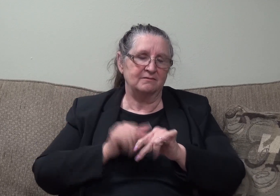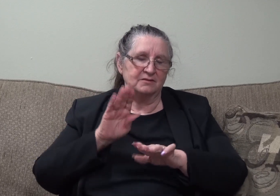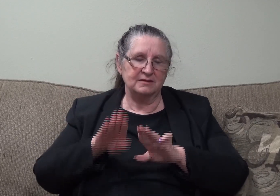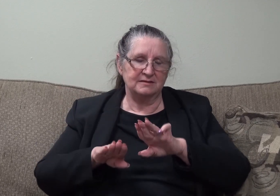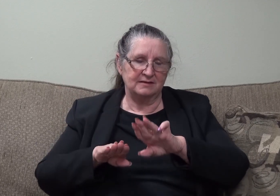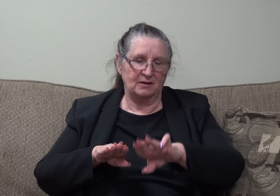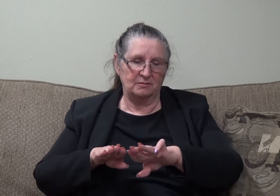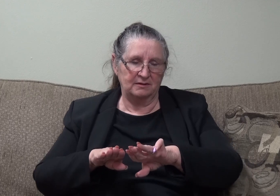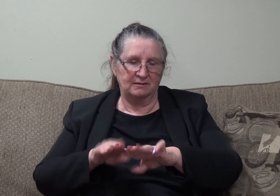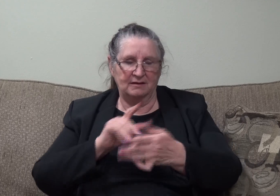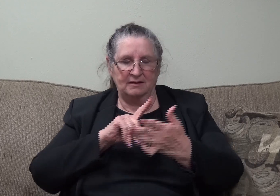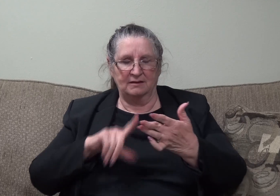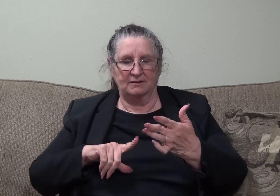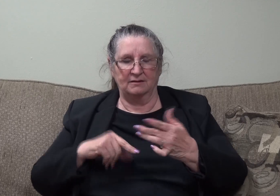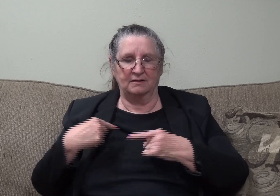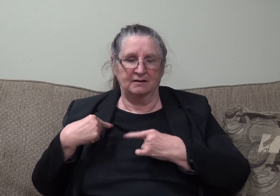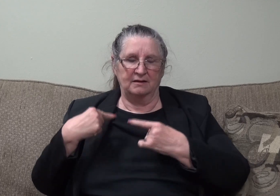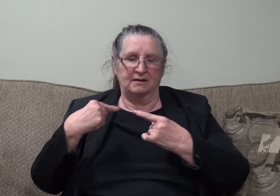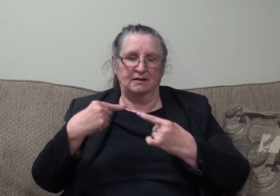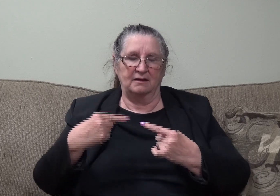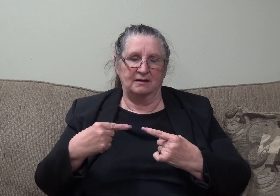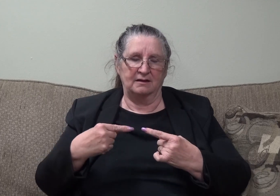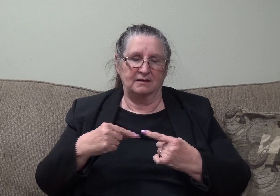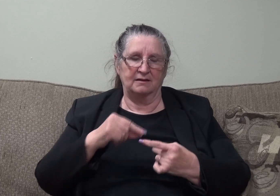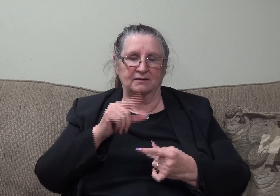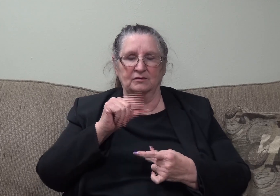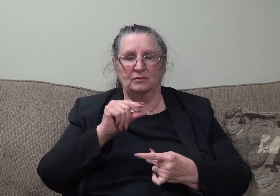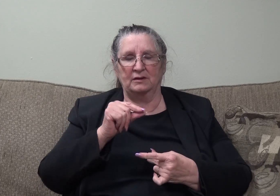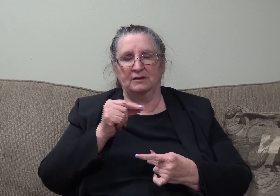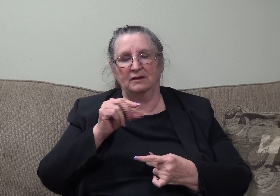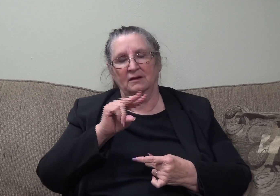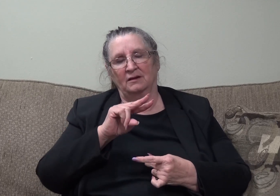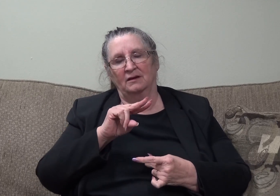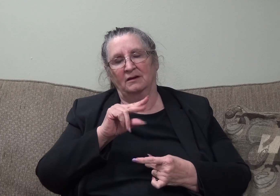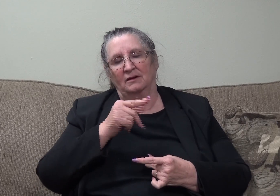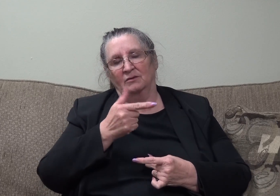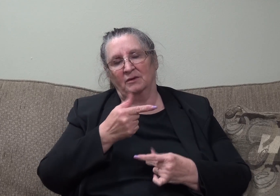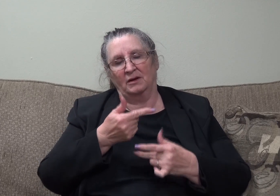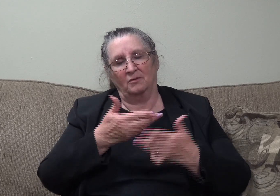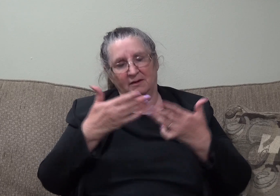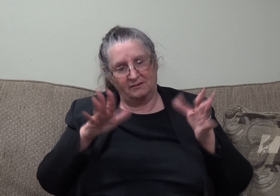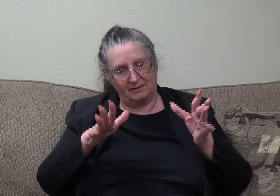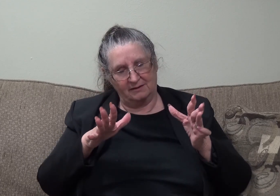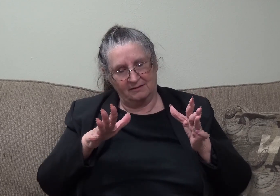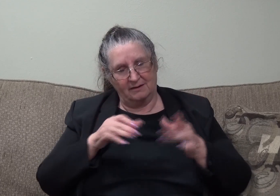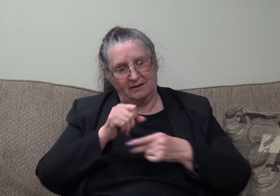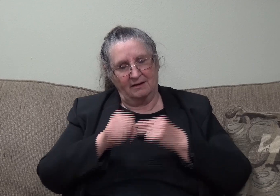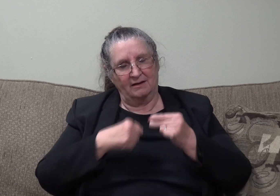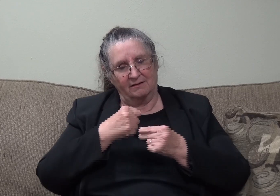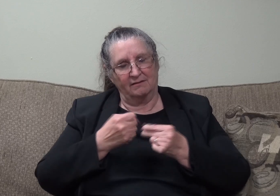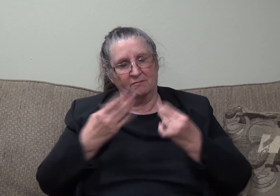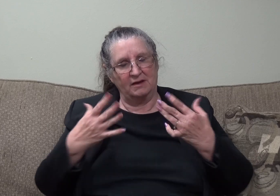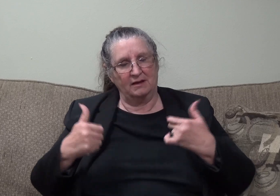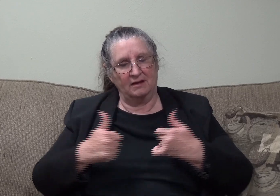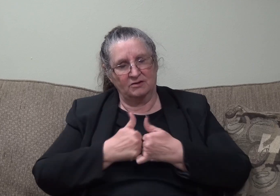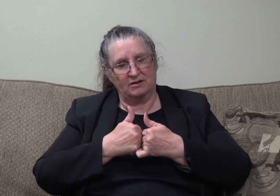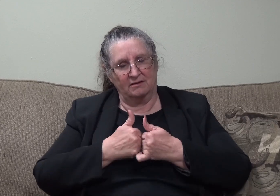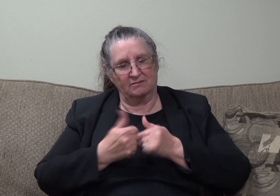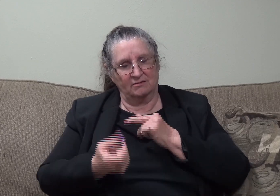Lord, as 2021 has passed and it was a year, so many challenges and changes, Lord,